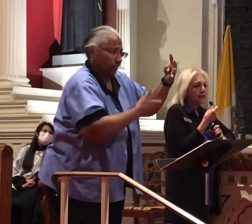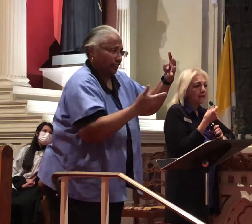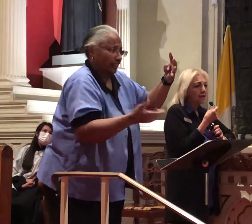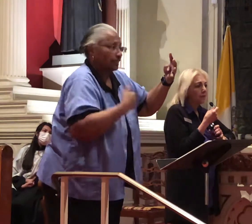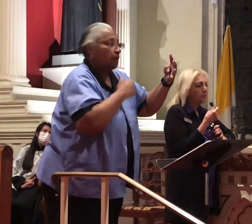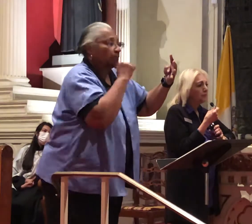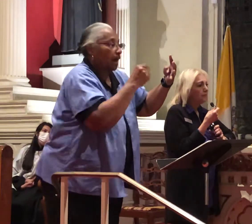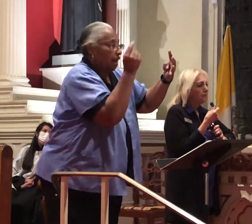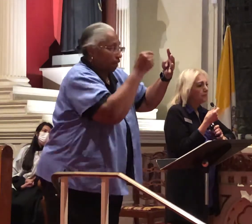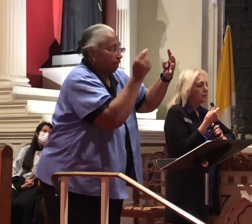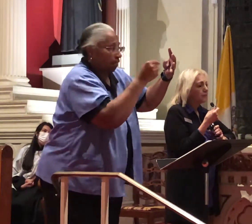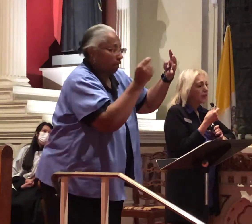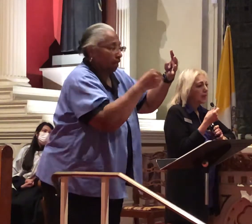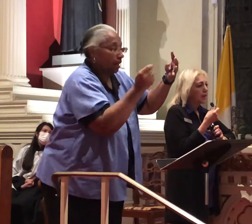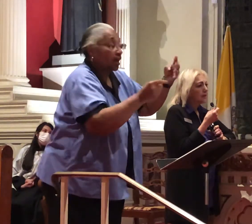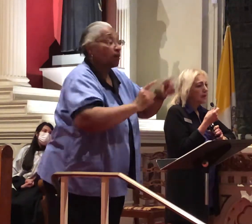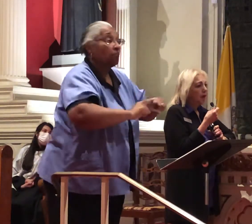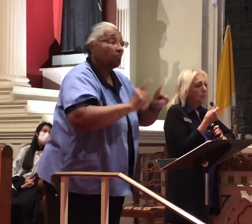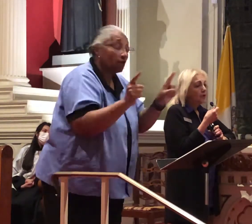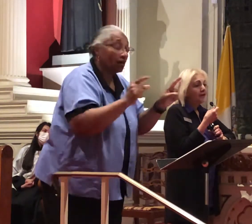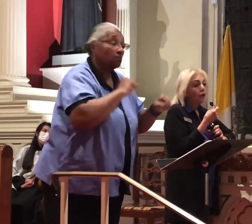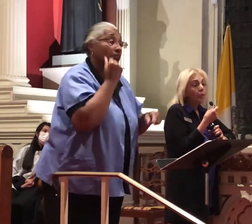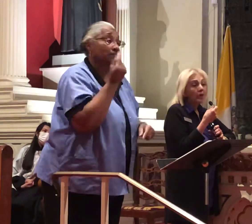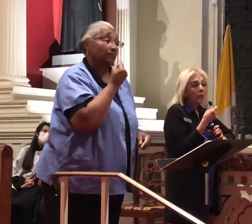but then he said sometimes